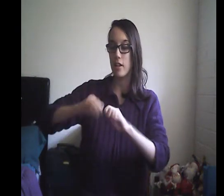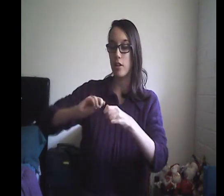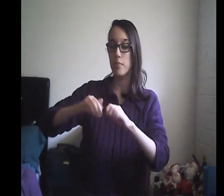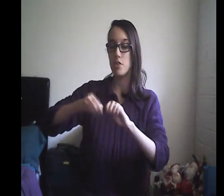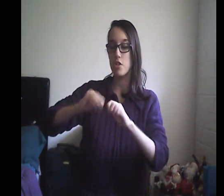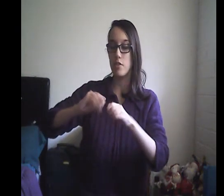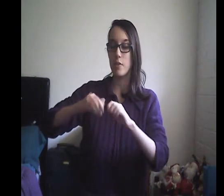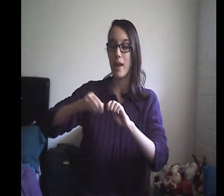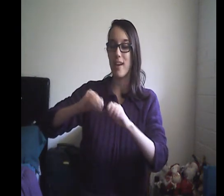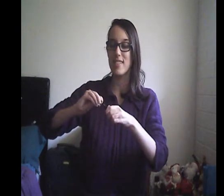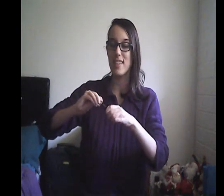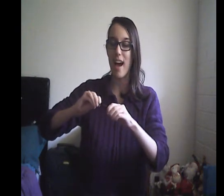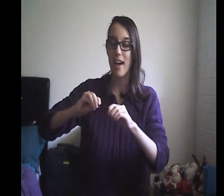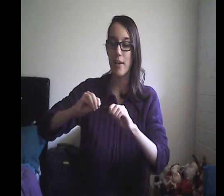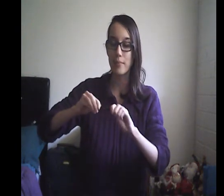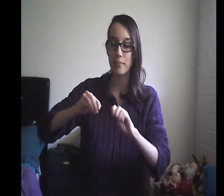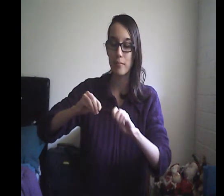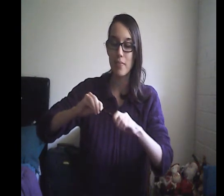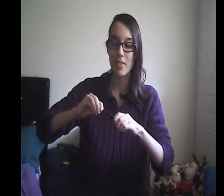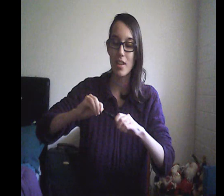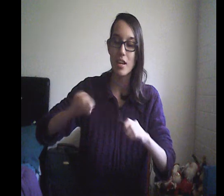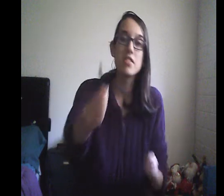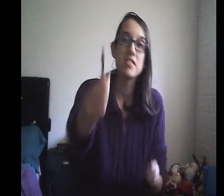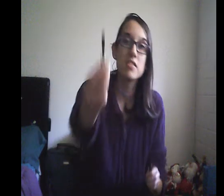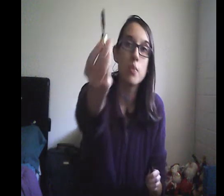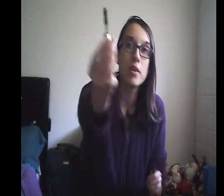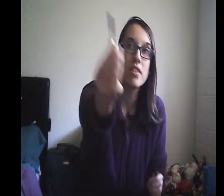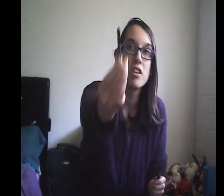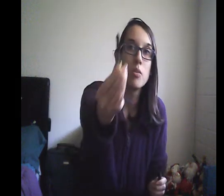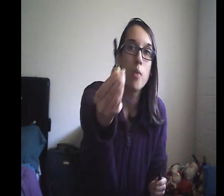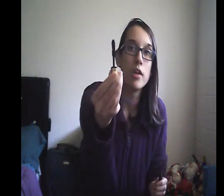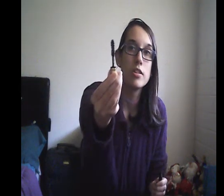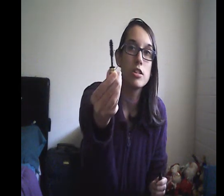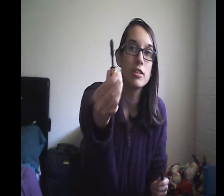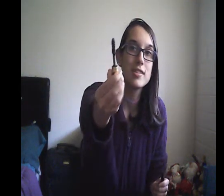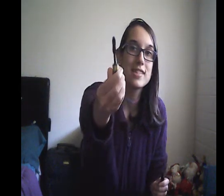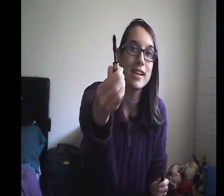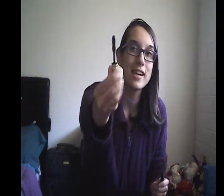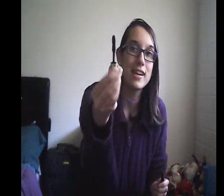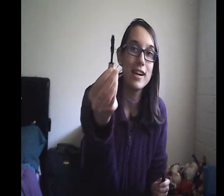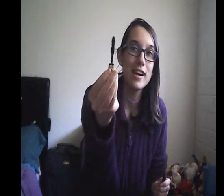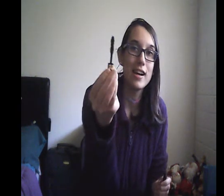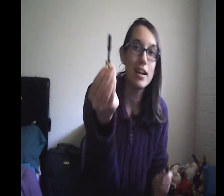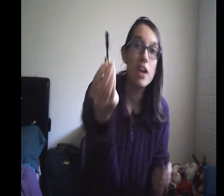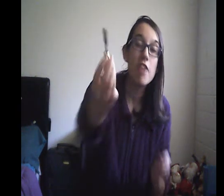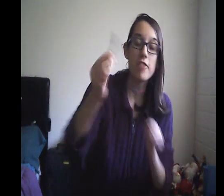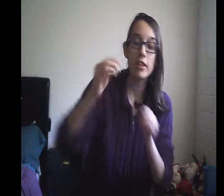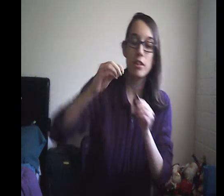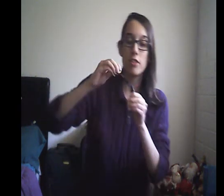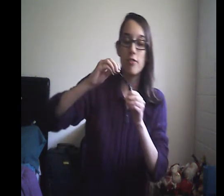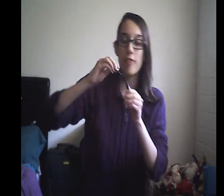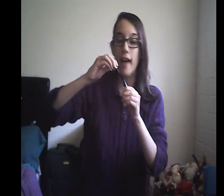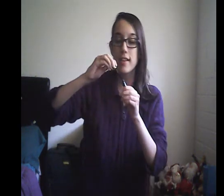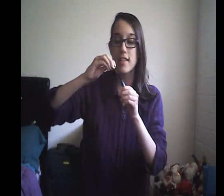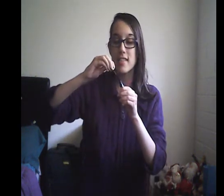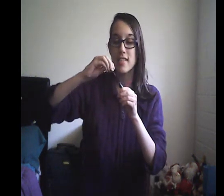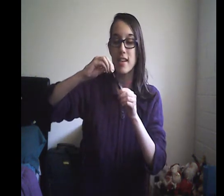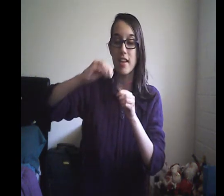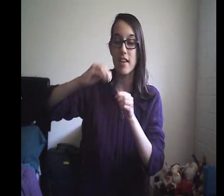show you guys that this is what the wand looks like fun little fact they say that this